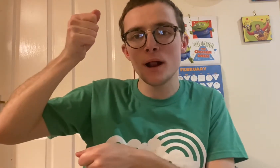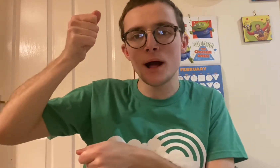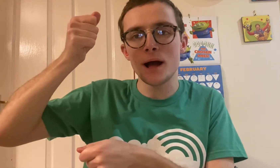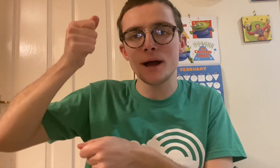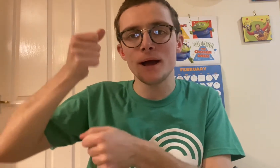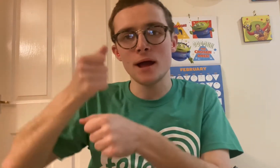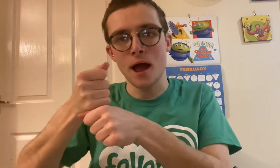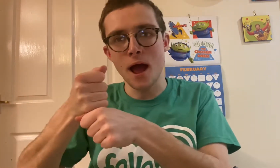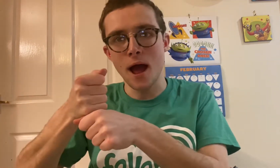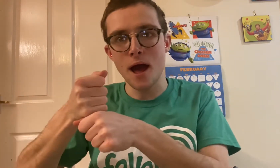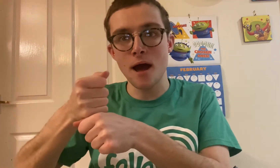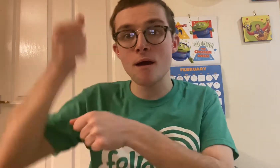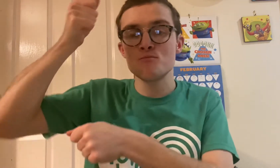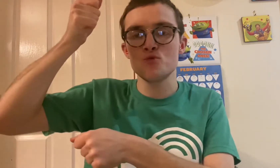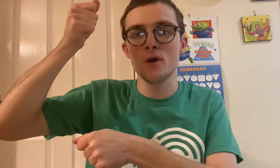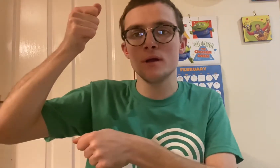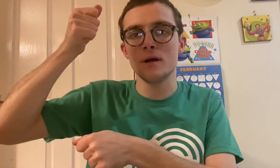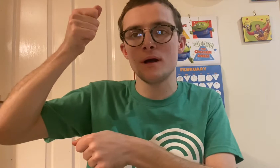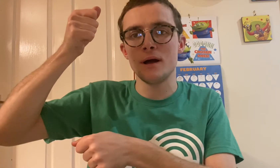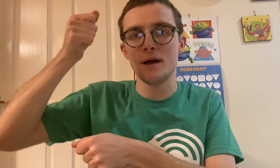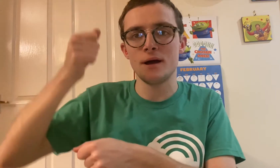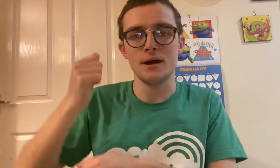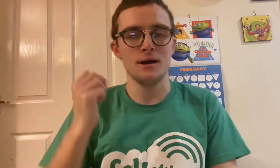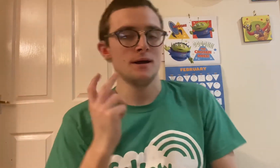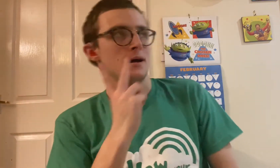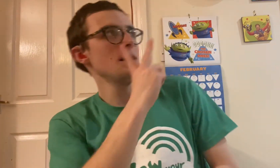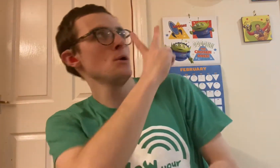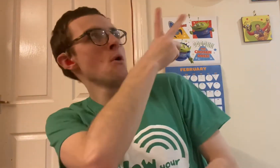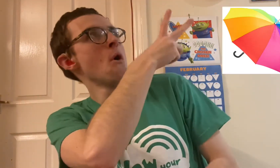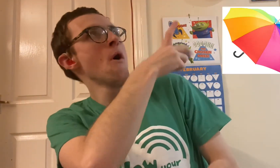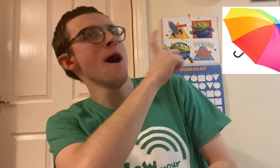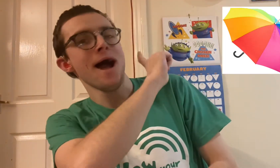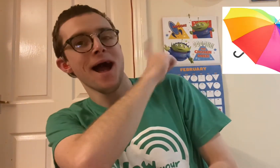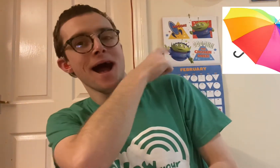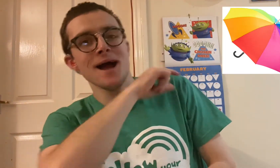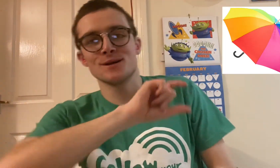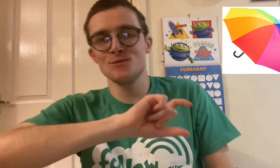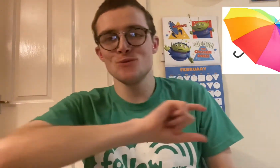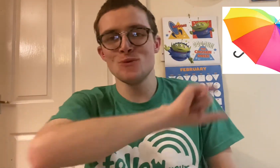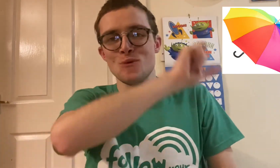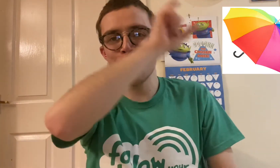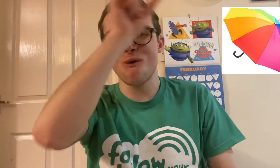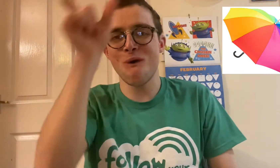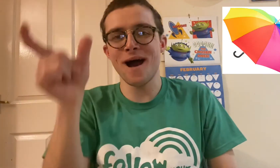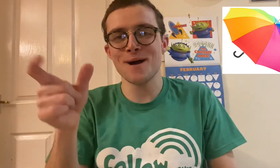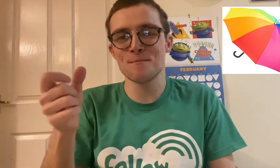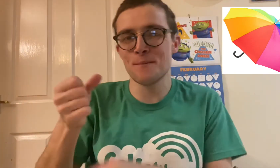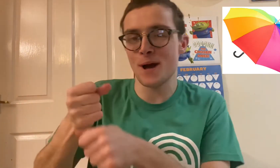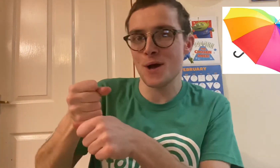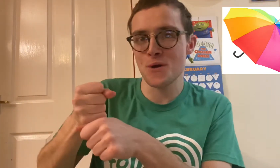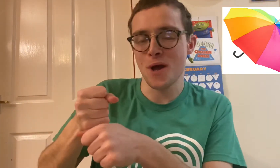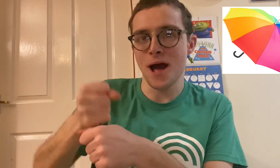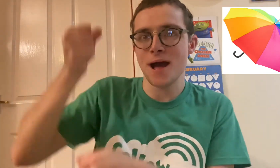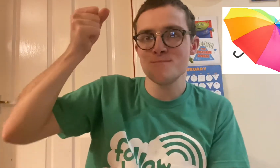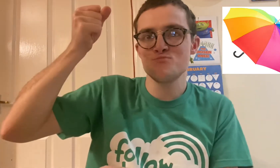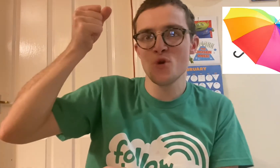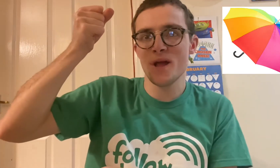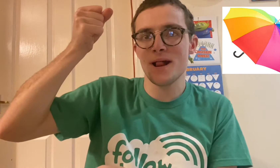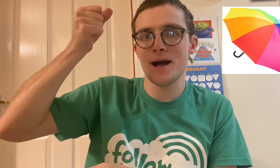a... I've been a... Look at... I've been a...